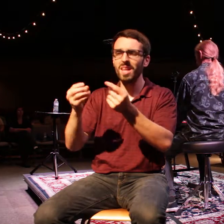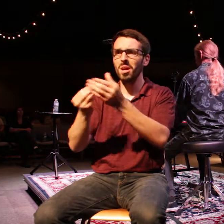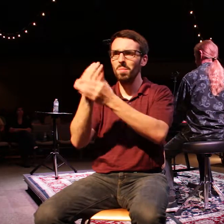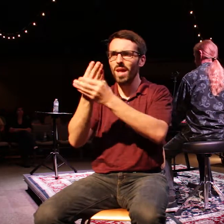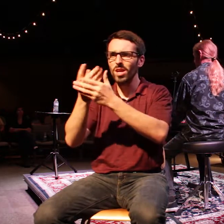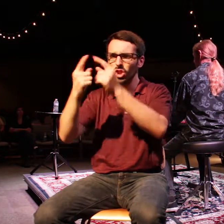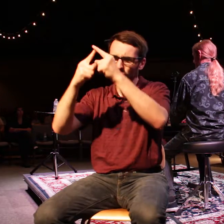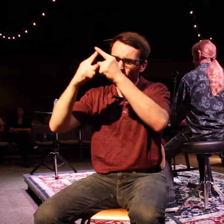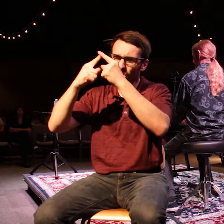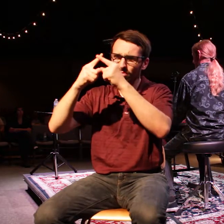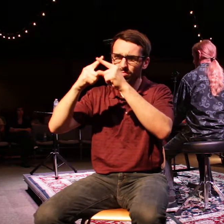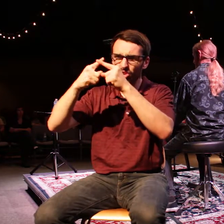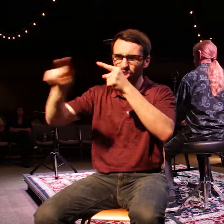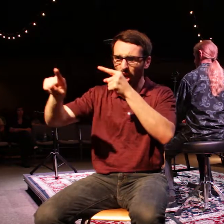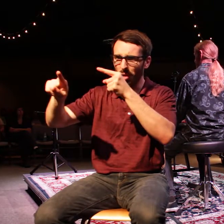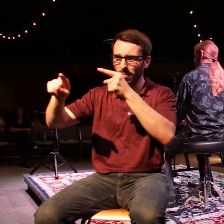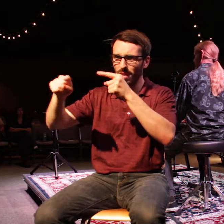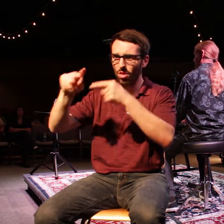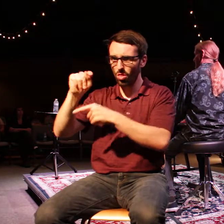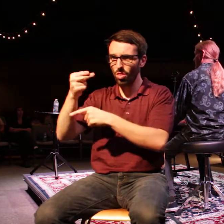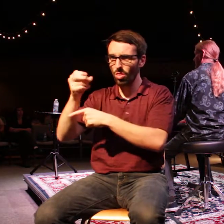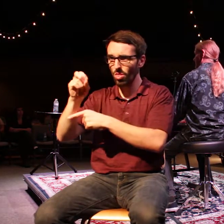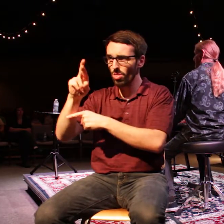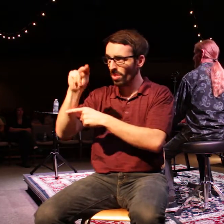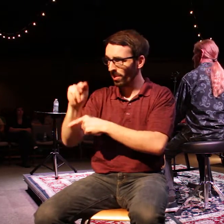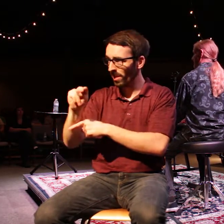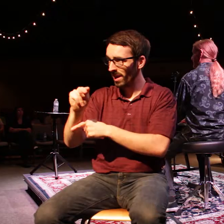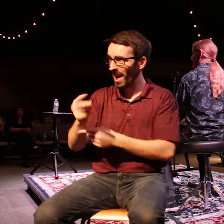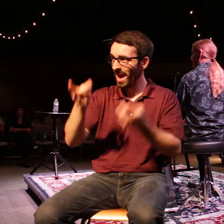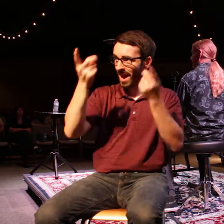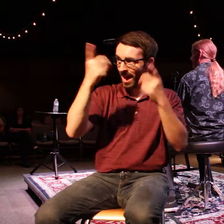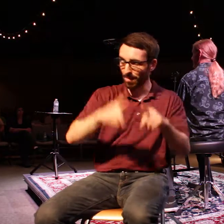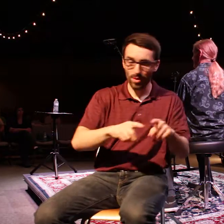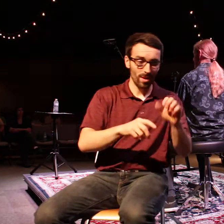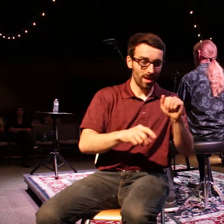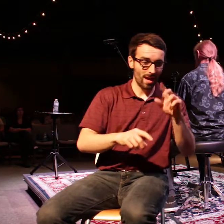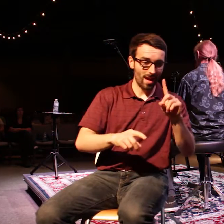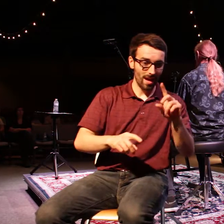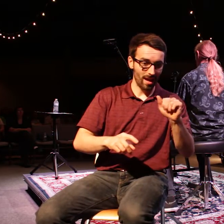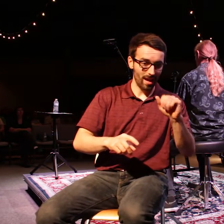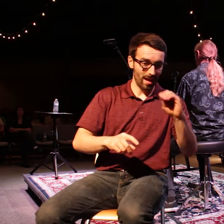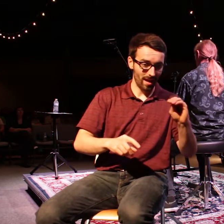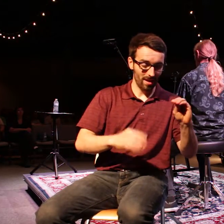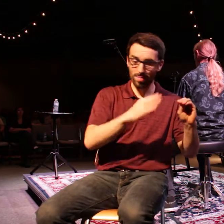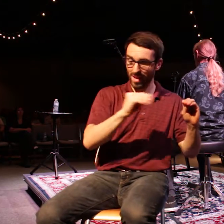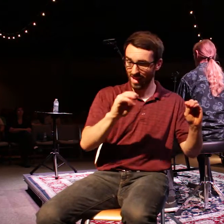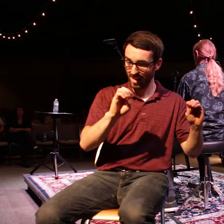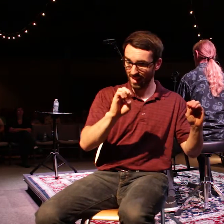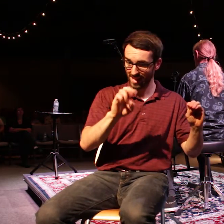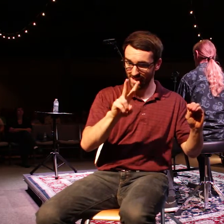3, sin enters the world and the world becomes fractured and broken.